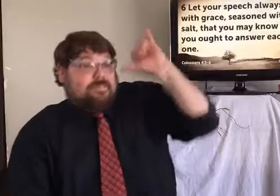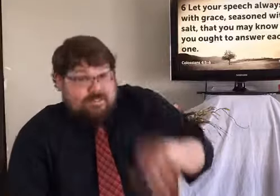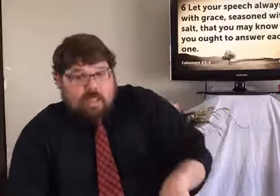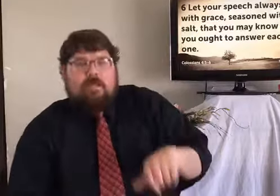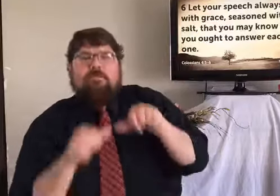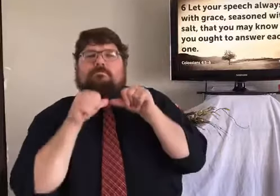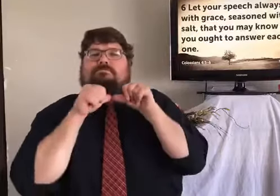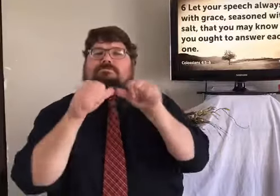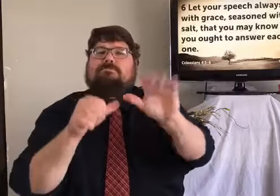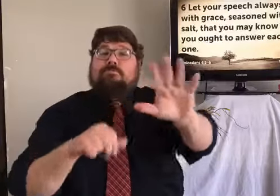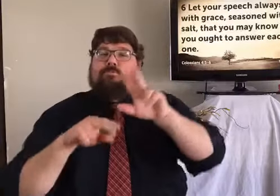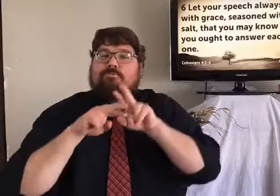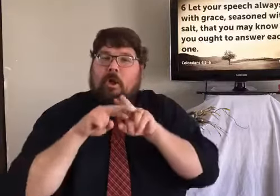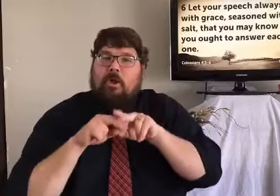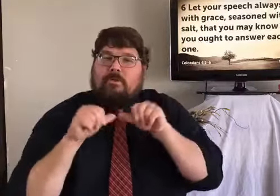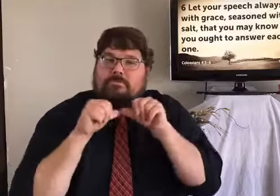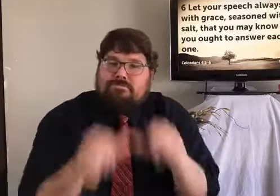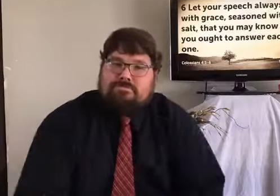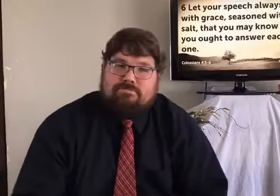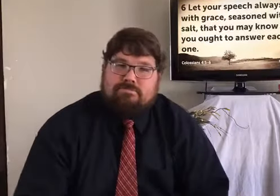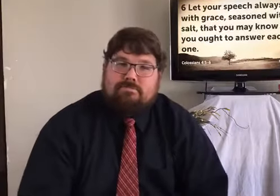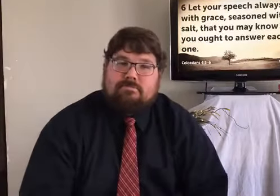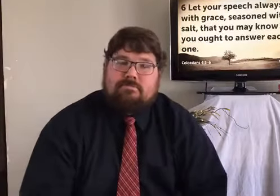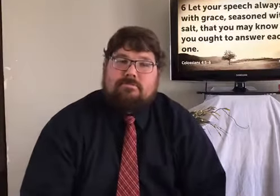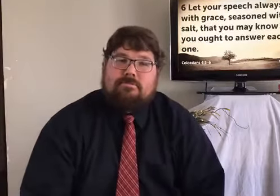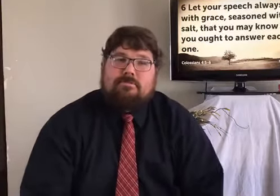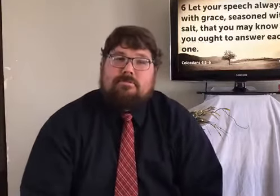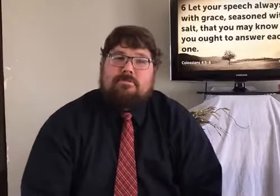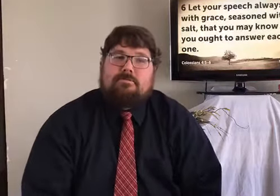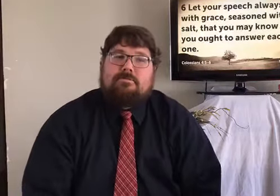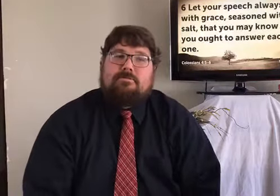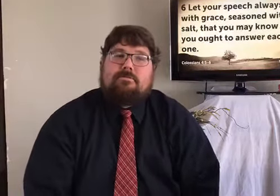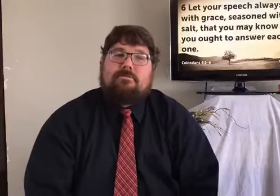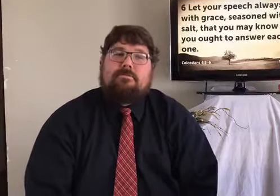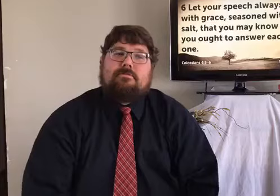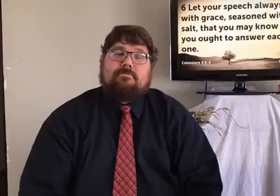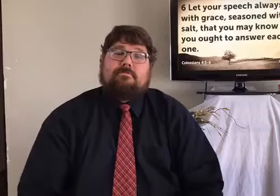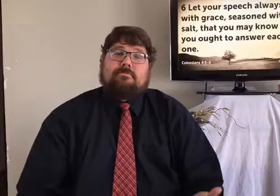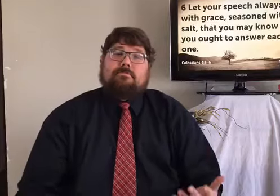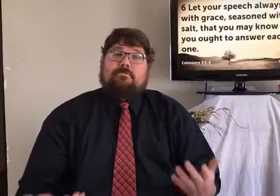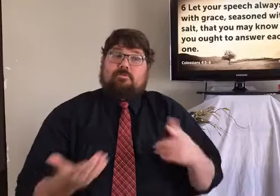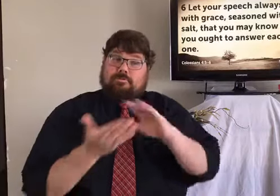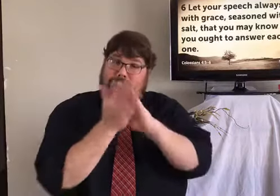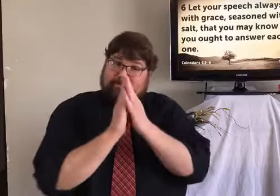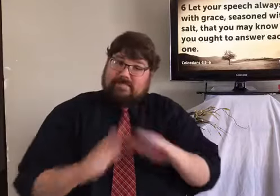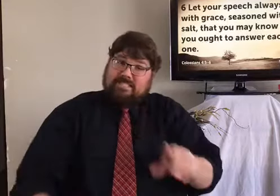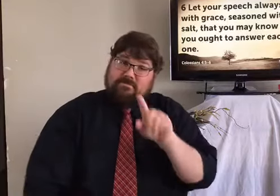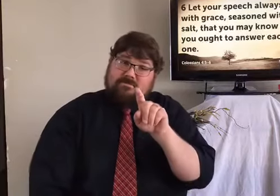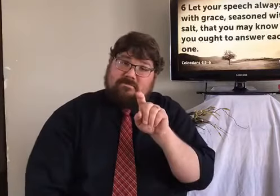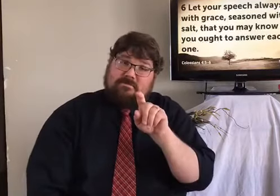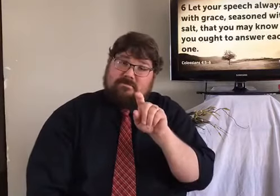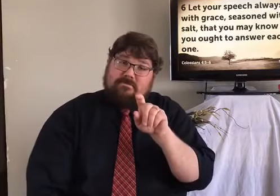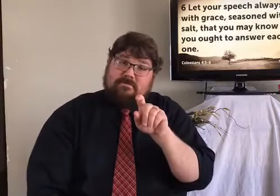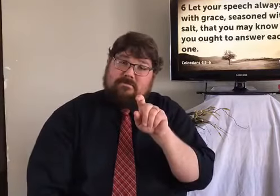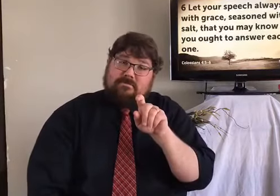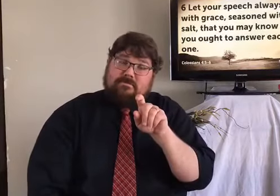And you commit to following Christ. This is how you can continue to have influence, continue your saltiness.